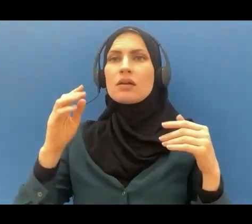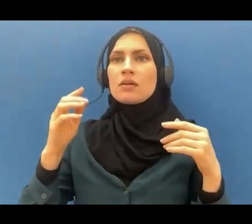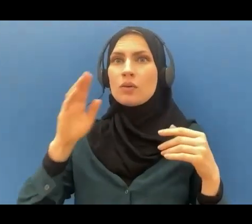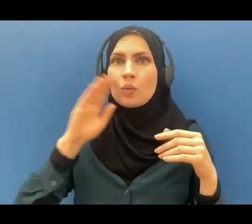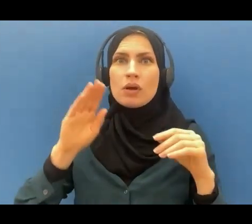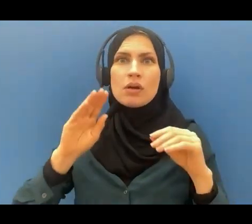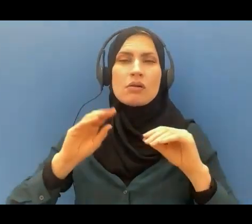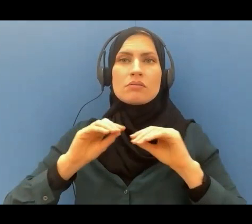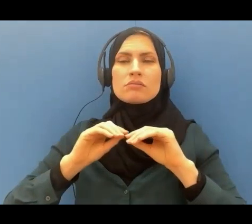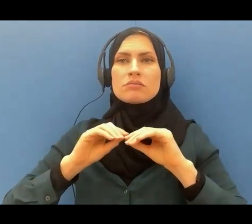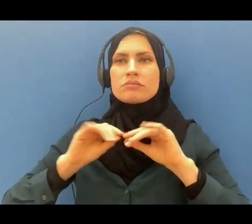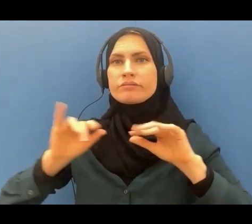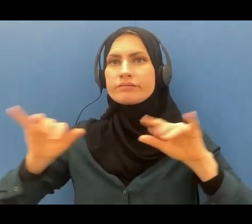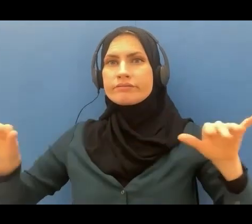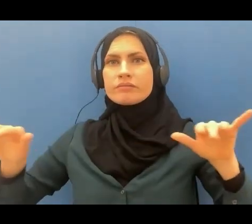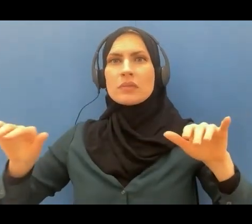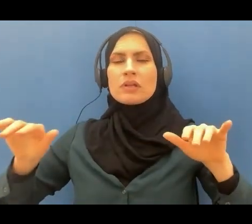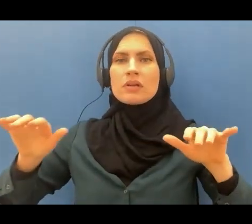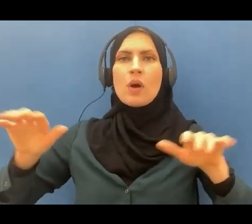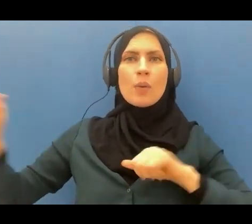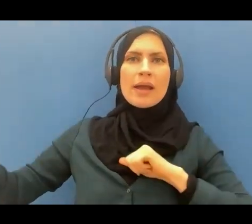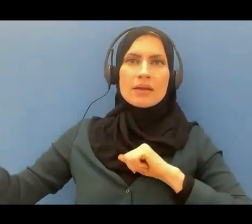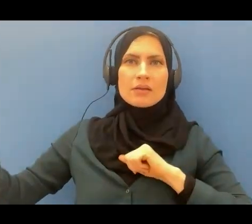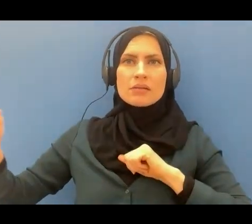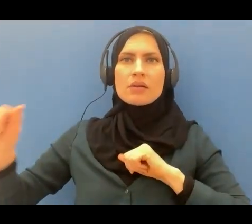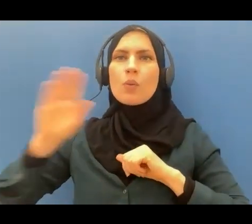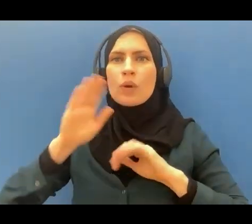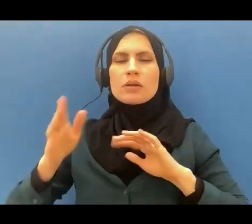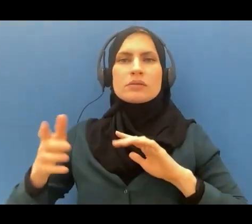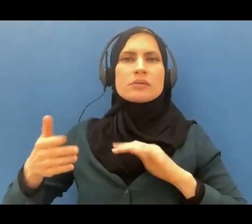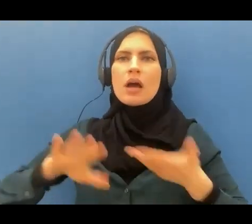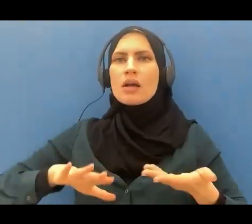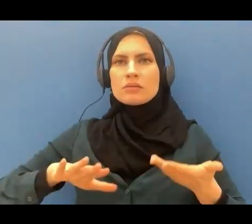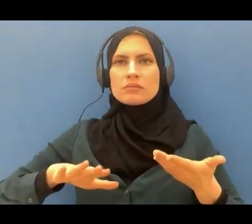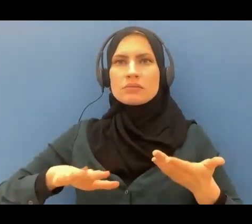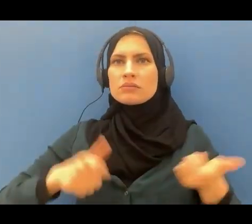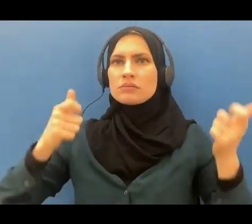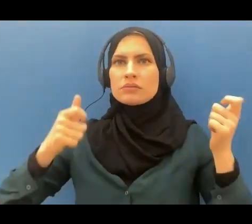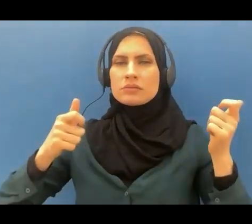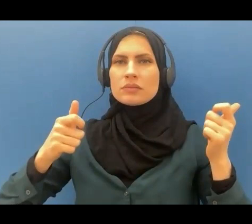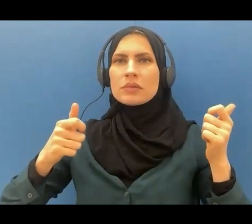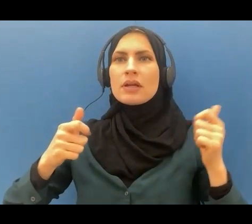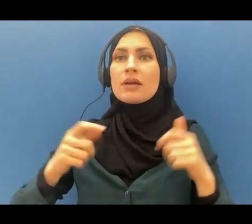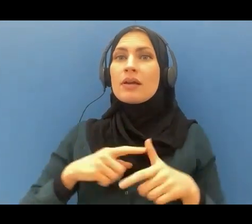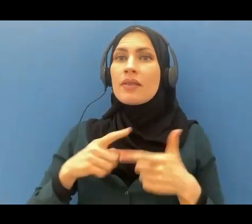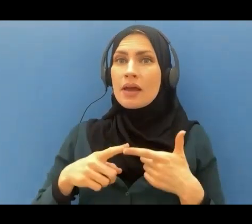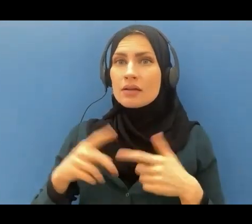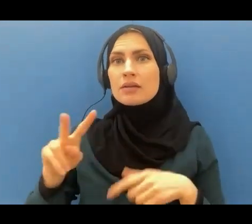will be sucked into death and then a second time a second blow will